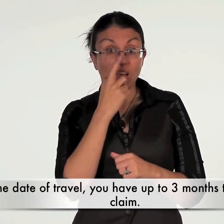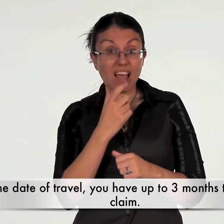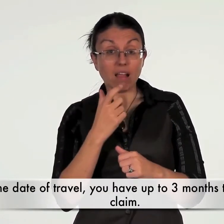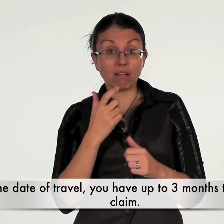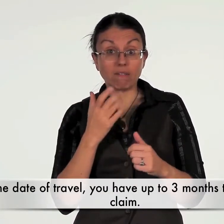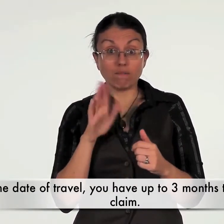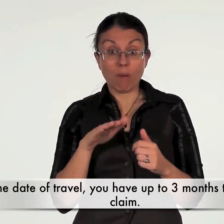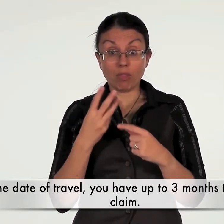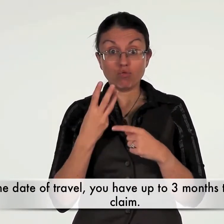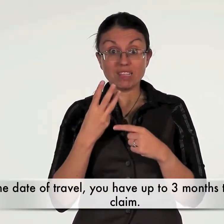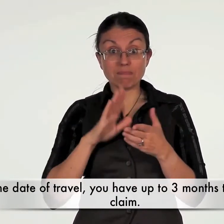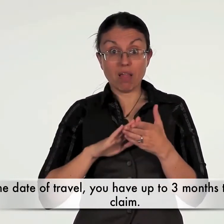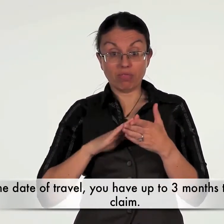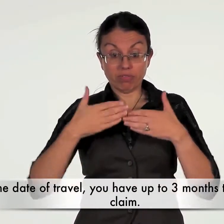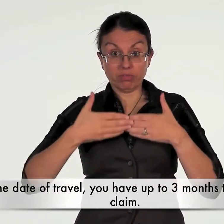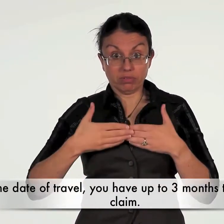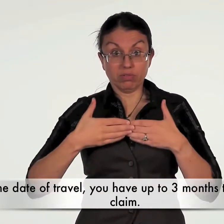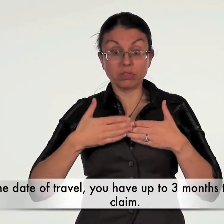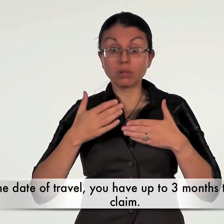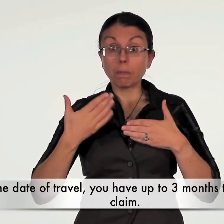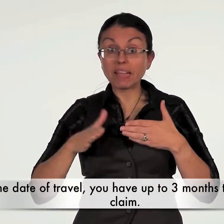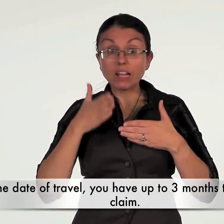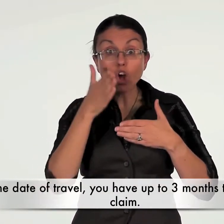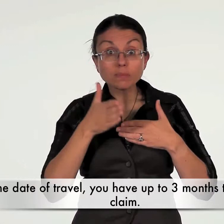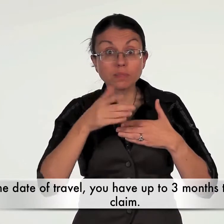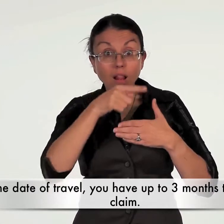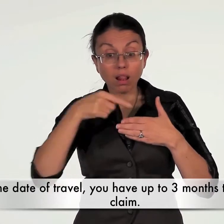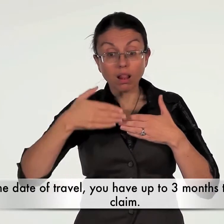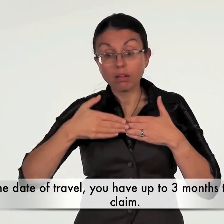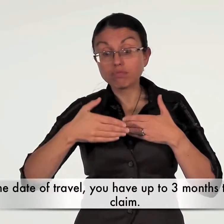from the date of travel you have up to three months to make the claim